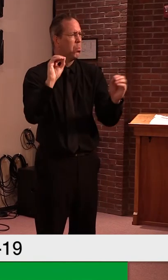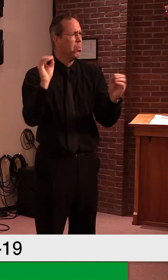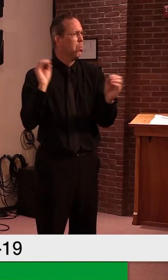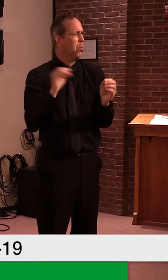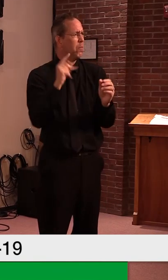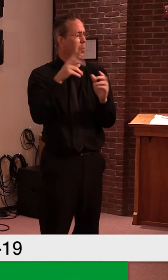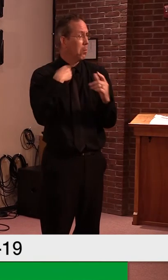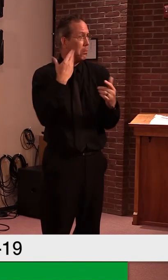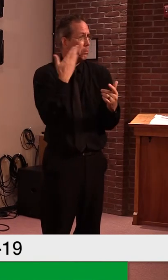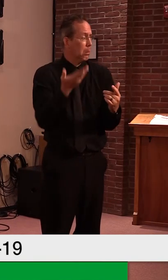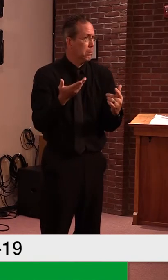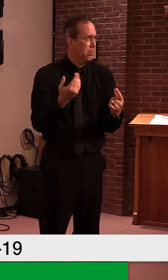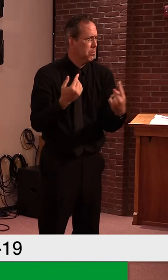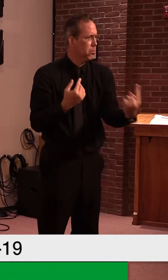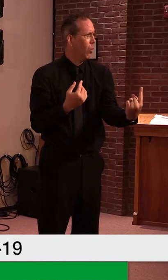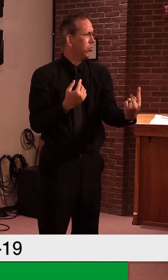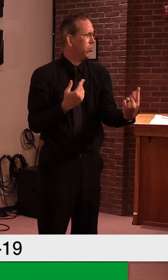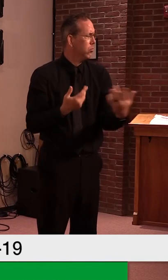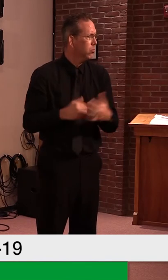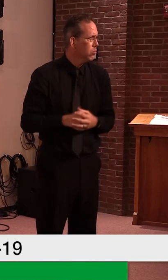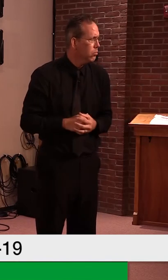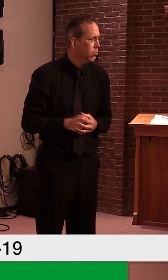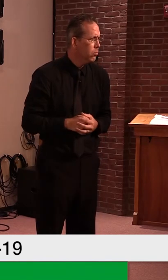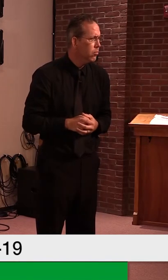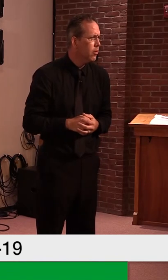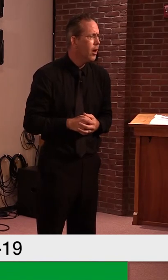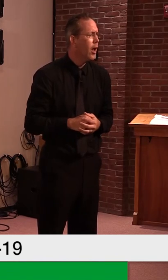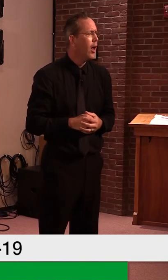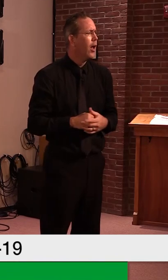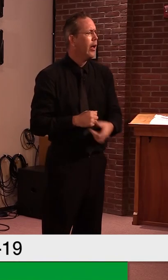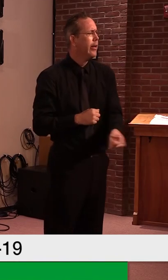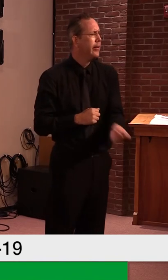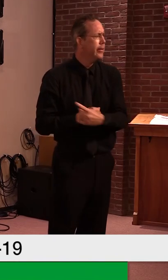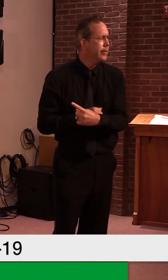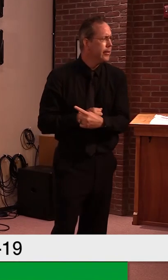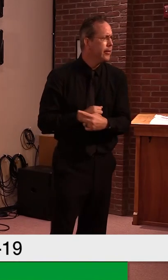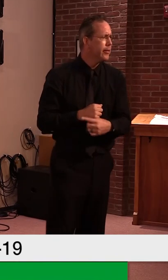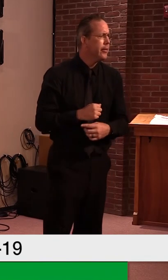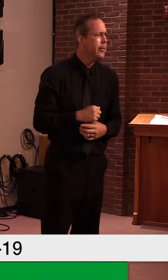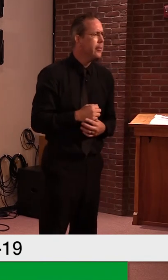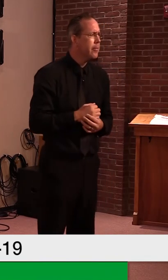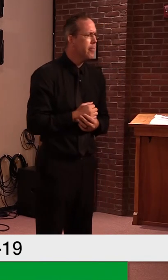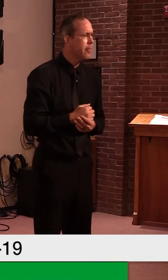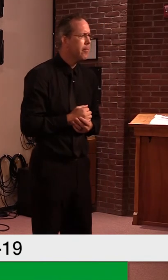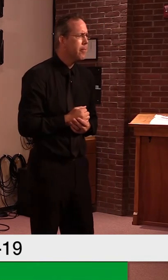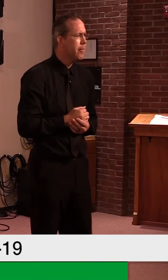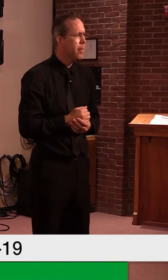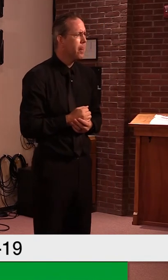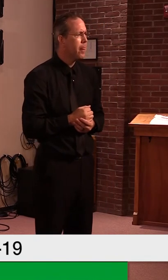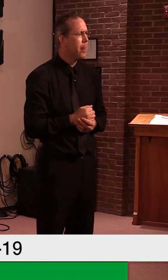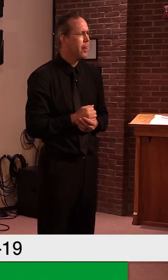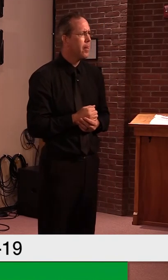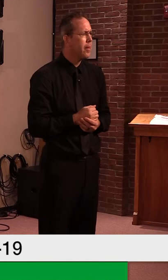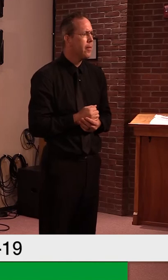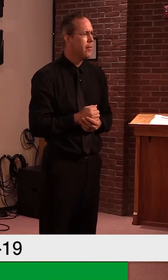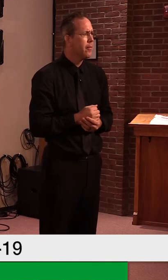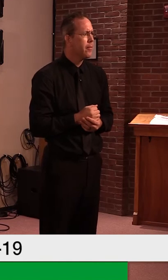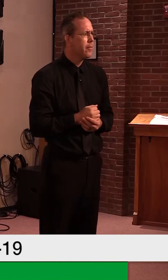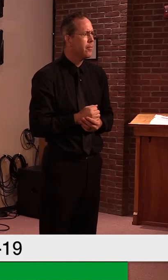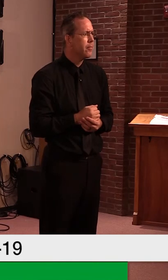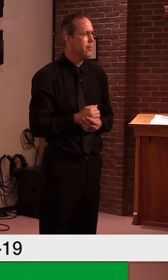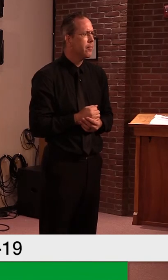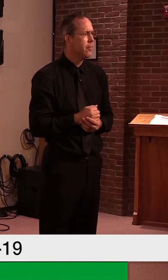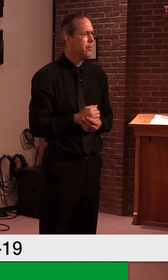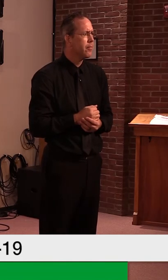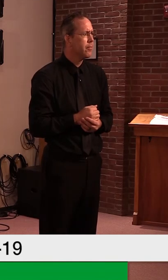Commissioner Baker said something to that effect in his news conference yesterday, but I can, I can easily check on that. Yeah. And I guess, and it